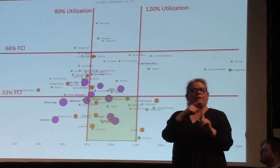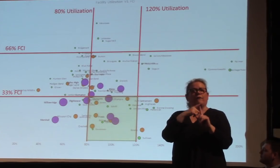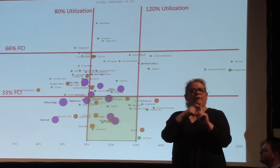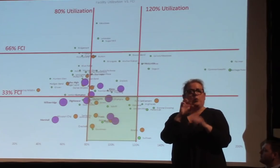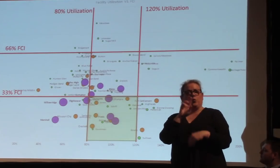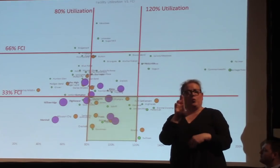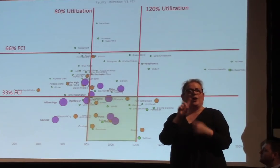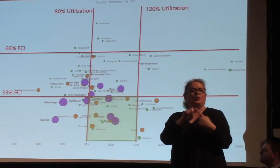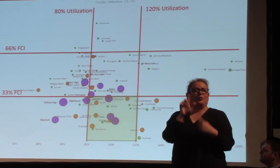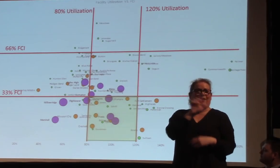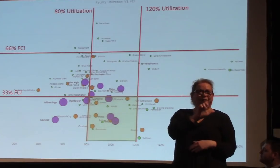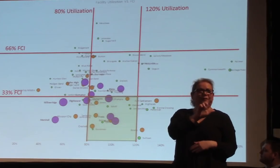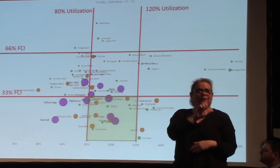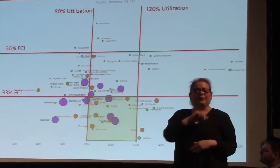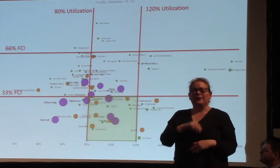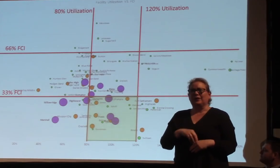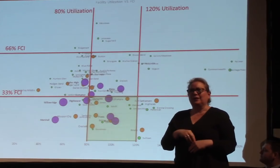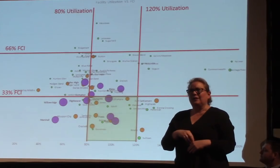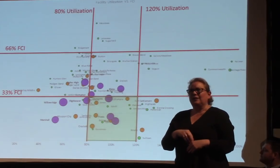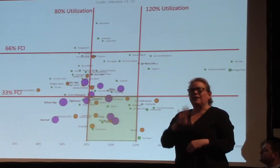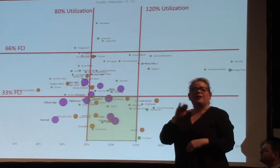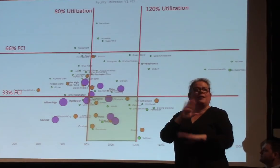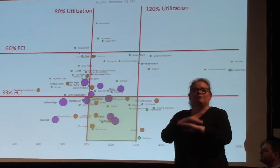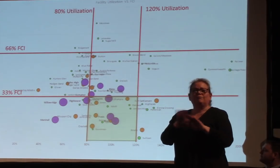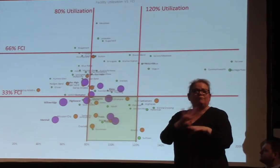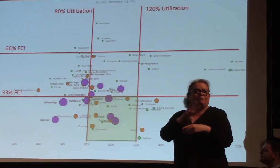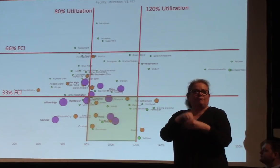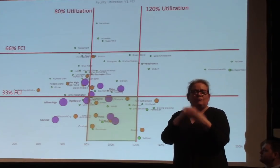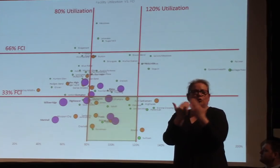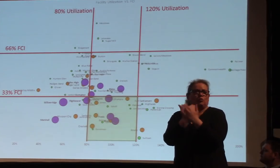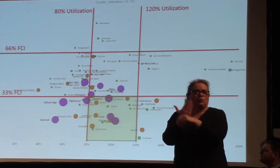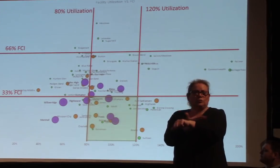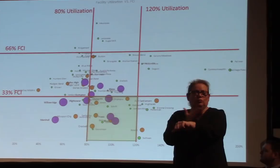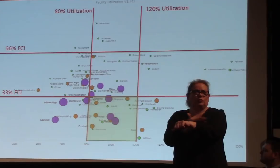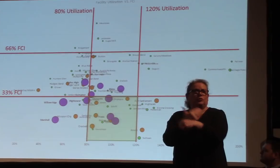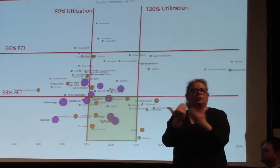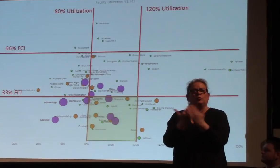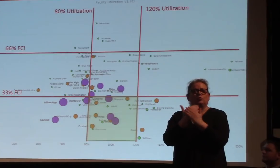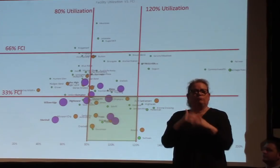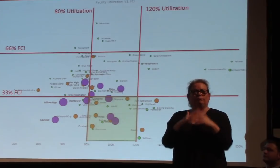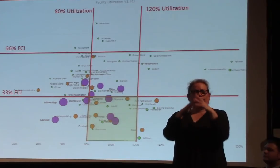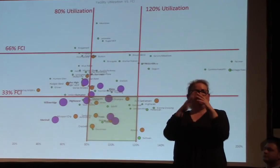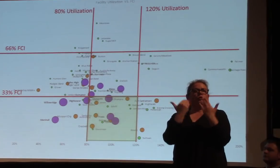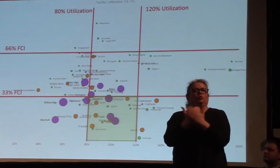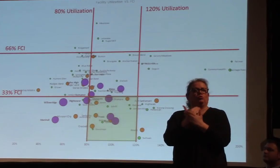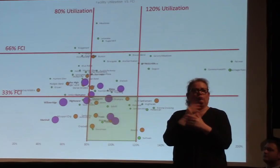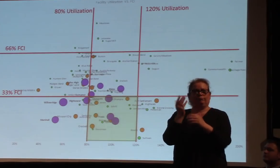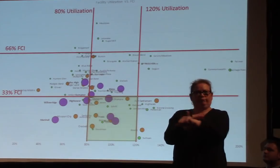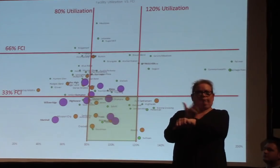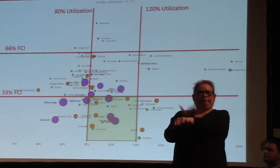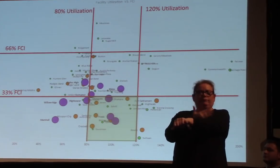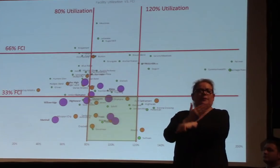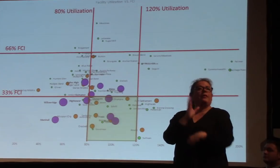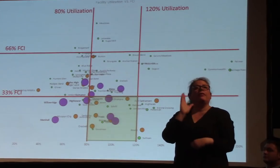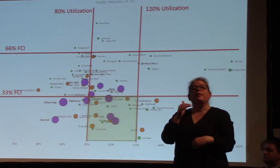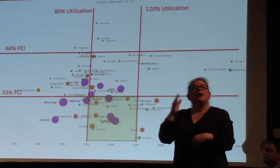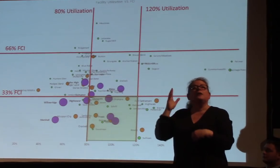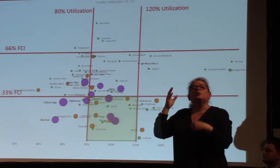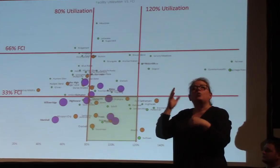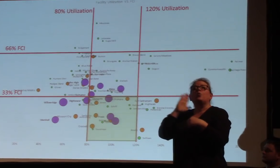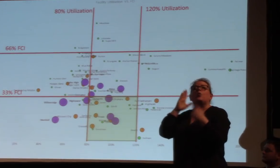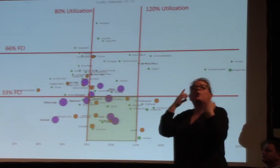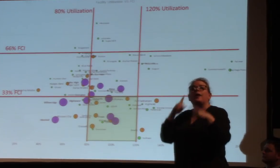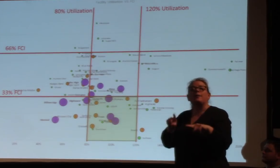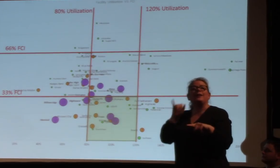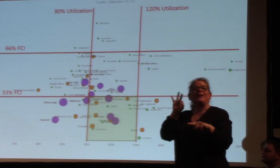This doesn't include any new construction or renovation. This just shows what would happen if we left the boundaries the way they are and just